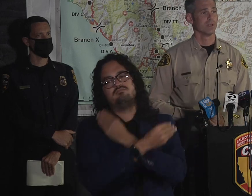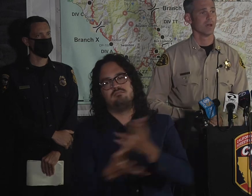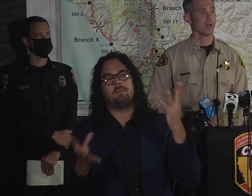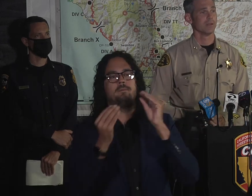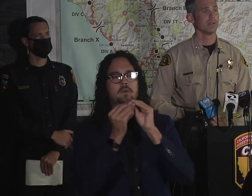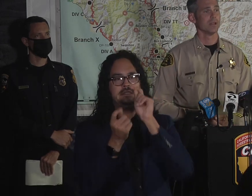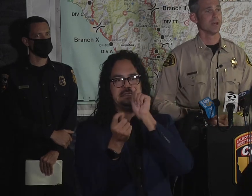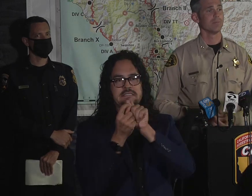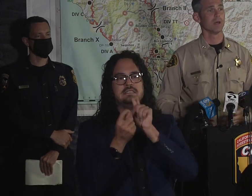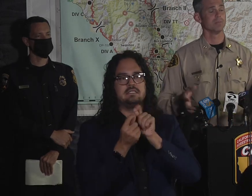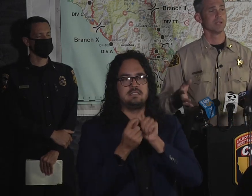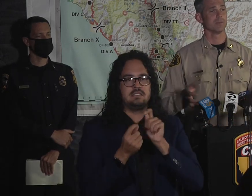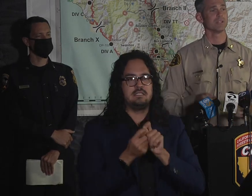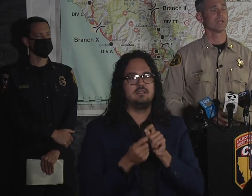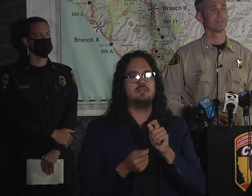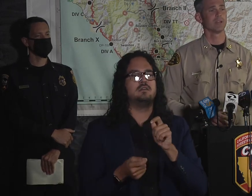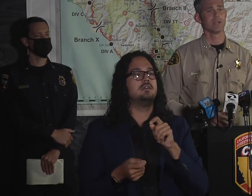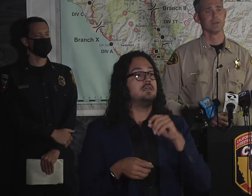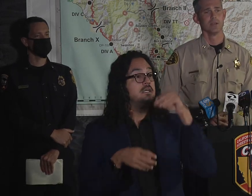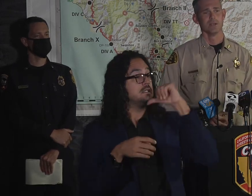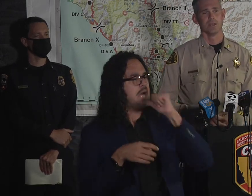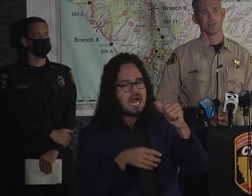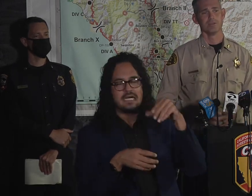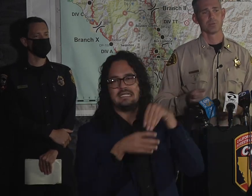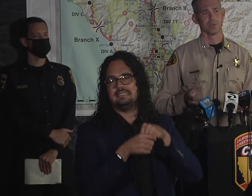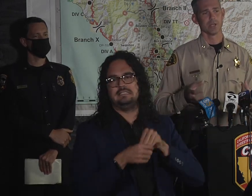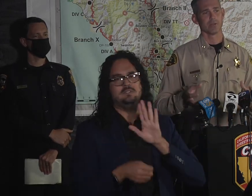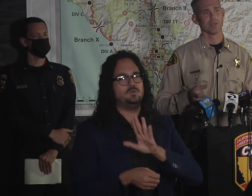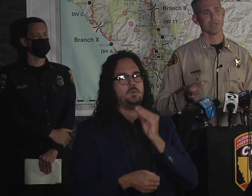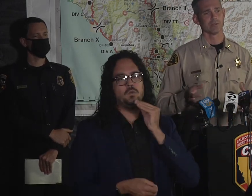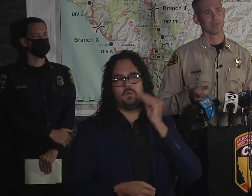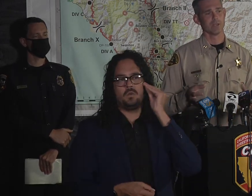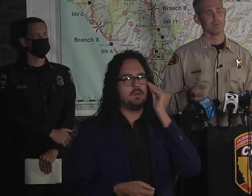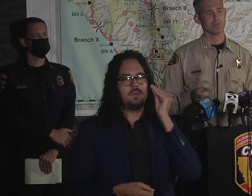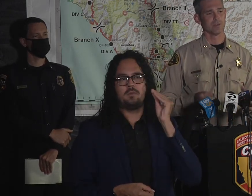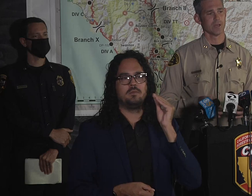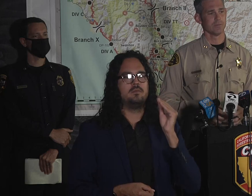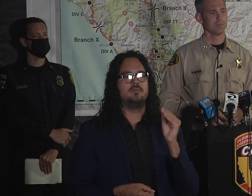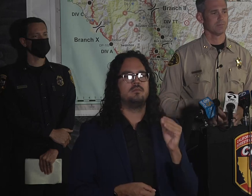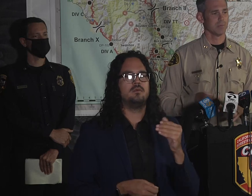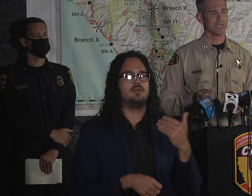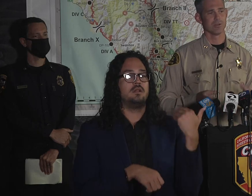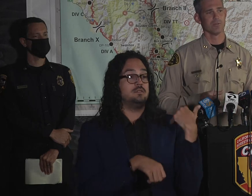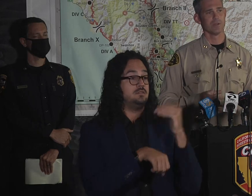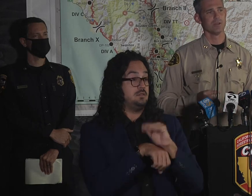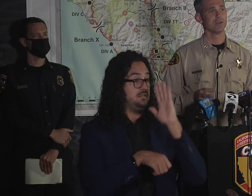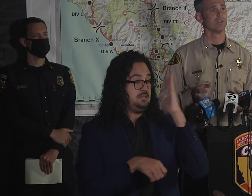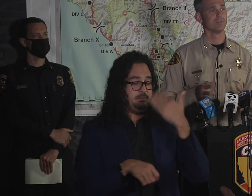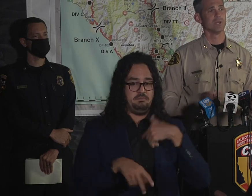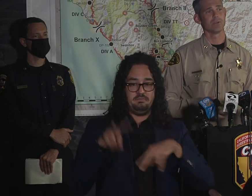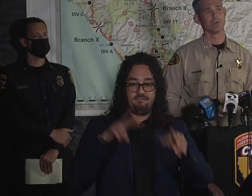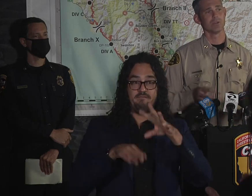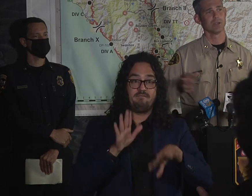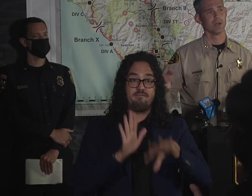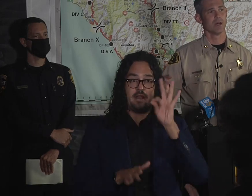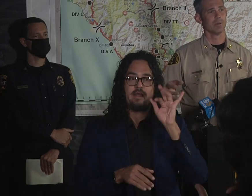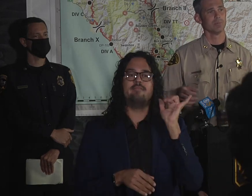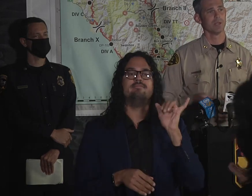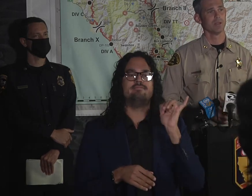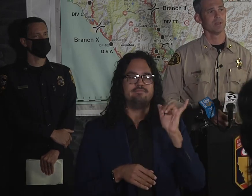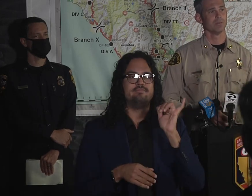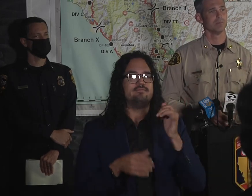he wasn't. As I mentioned last night, at least preliminarily, it looks like he was maybe near his vehicle